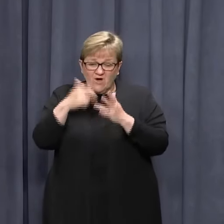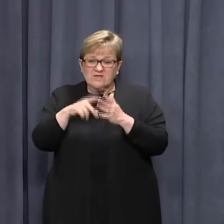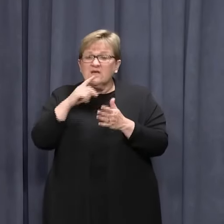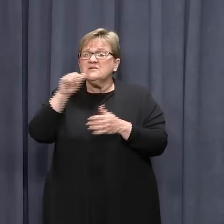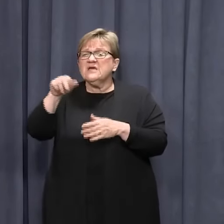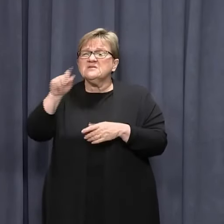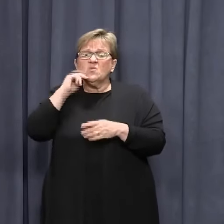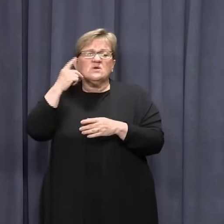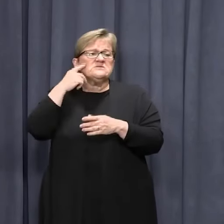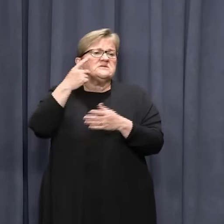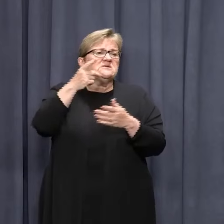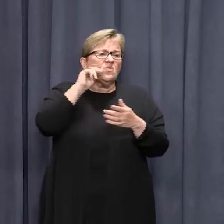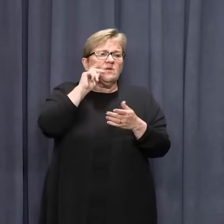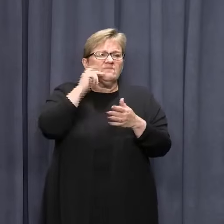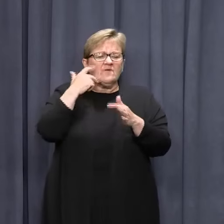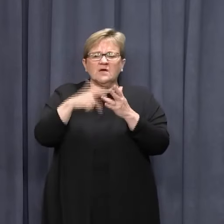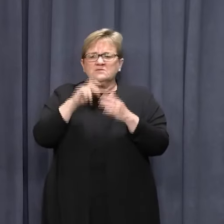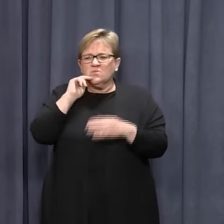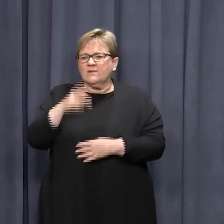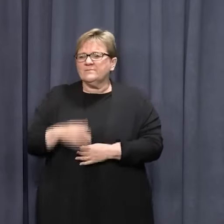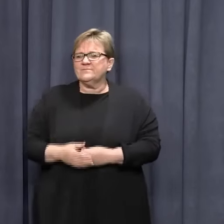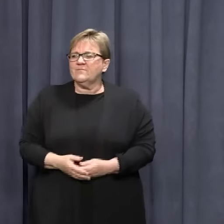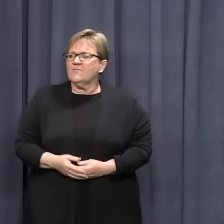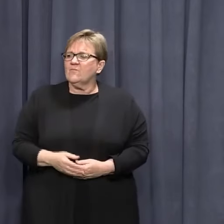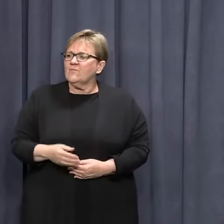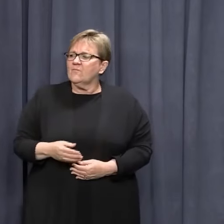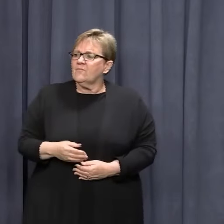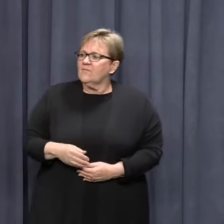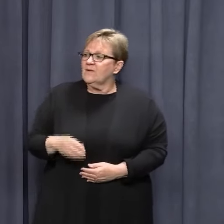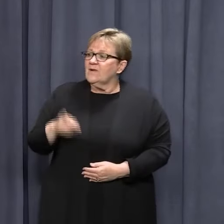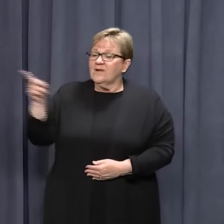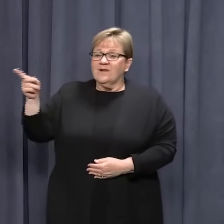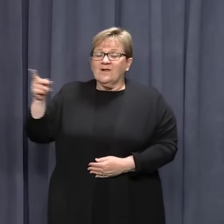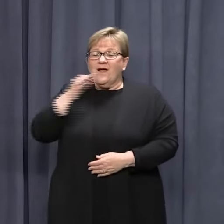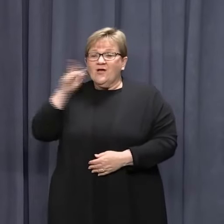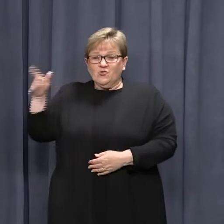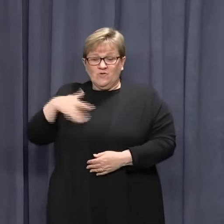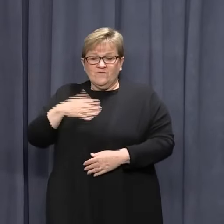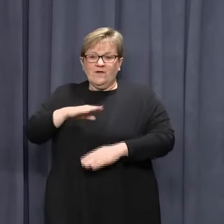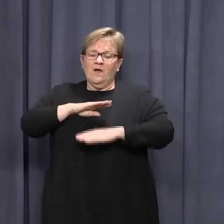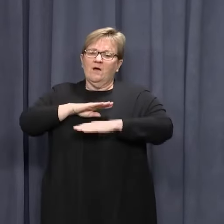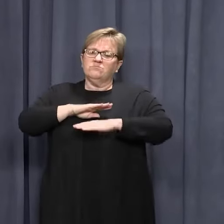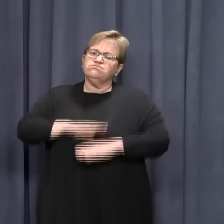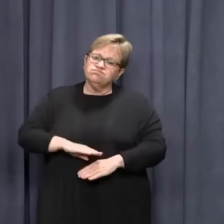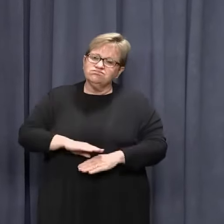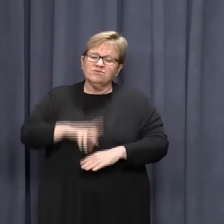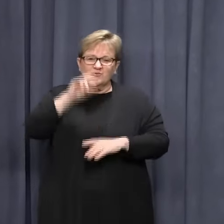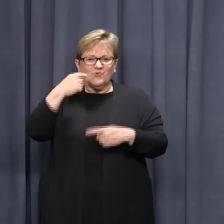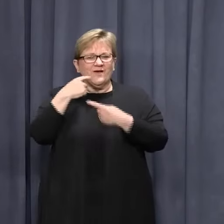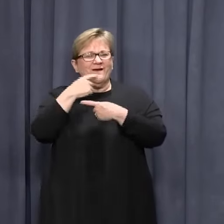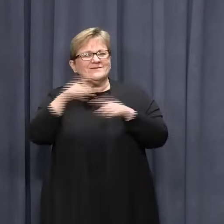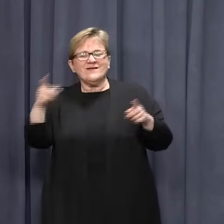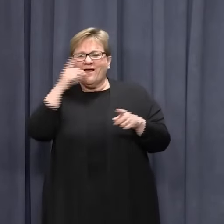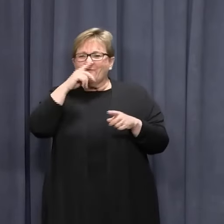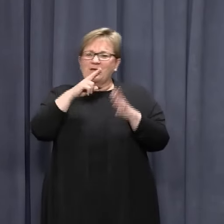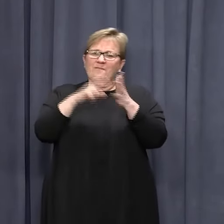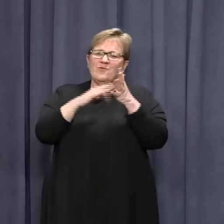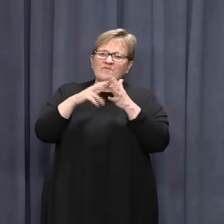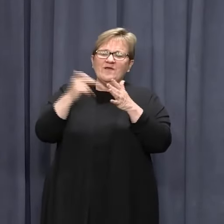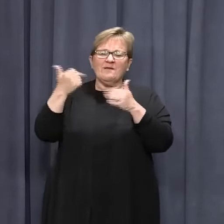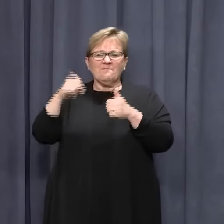Well, can see if we can get that. Yeah. How worried are you that this is the news you can give those who have reunited